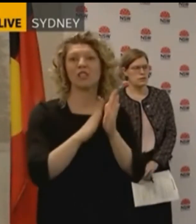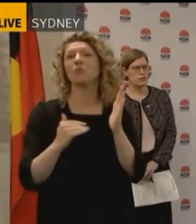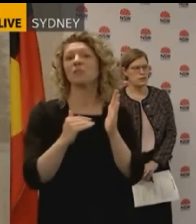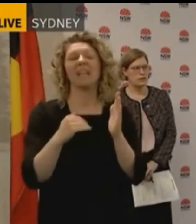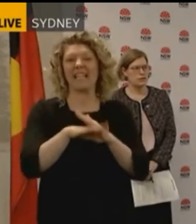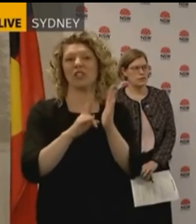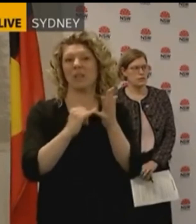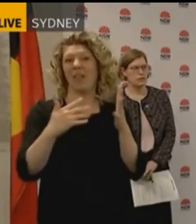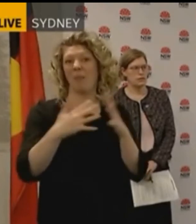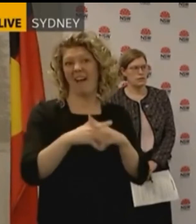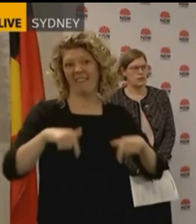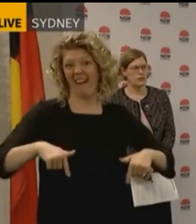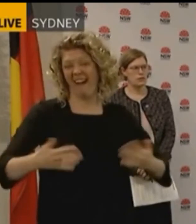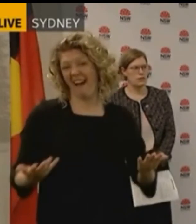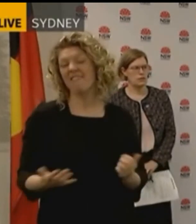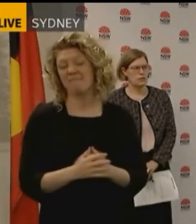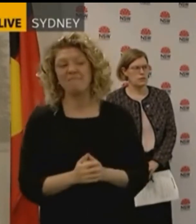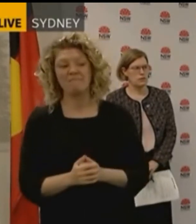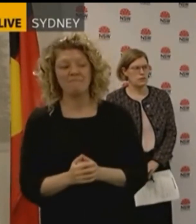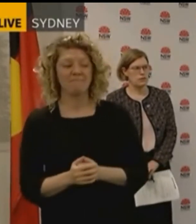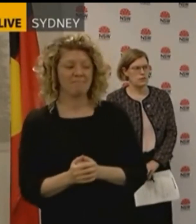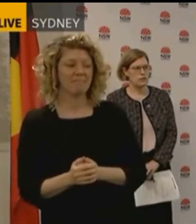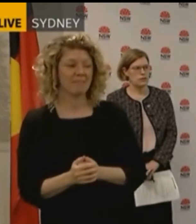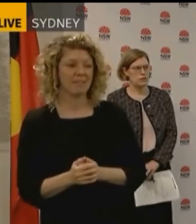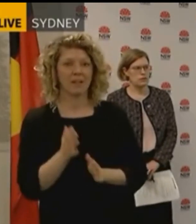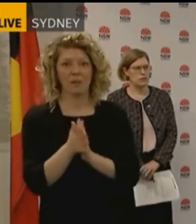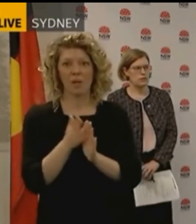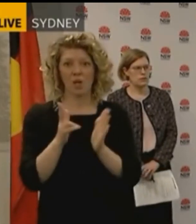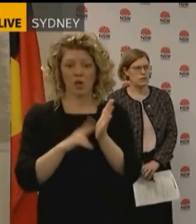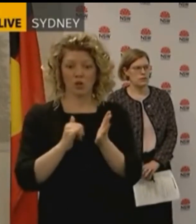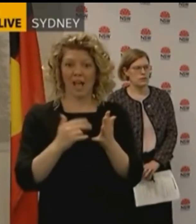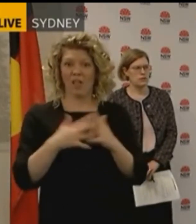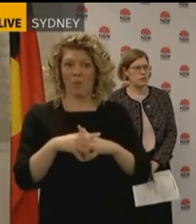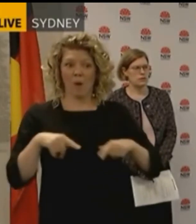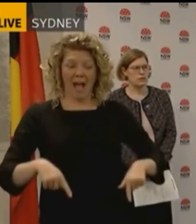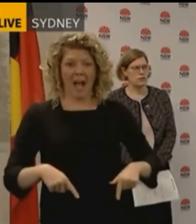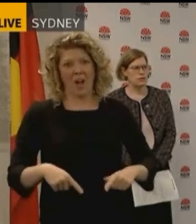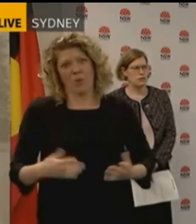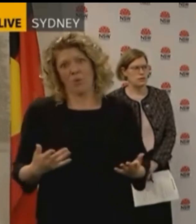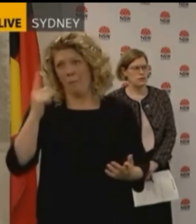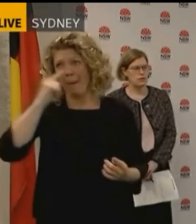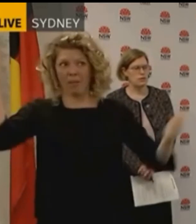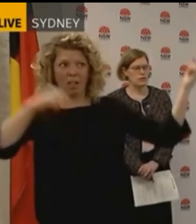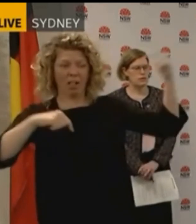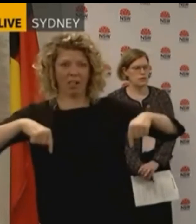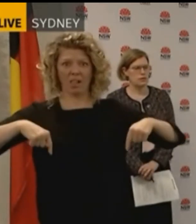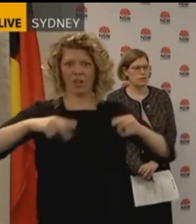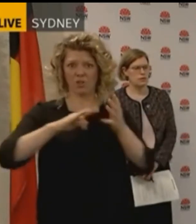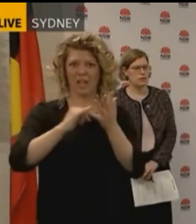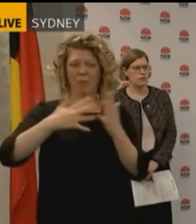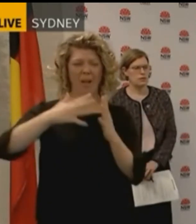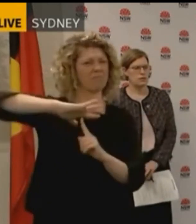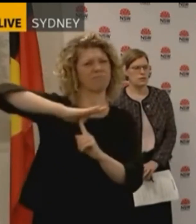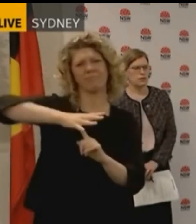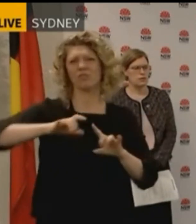South Wales. It's another confirmation that New South Wales is actually the gateway to the rest of the country, the rest of Australia. We welcome